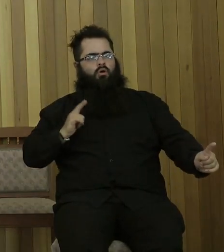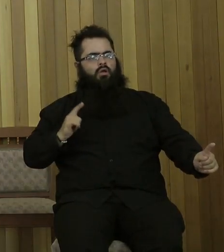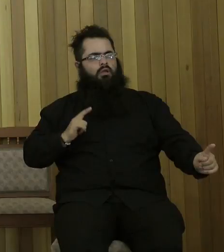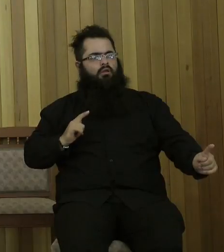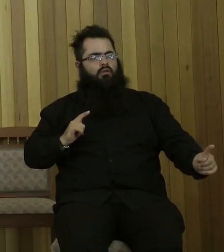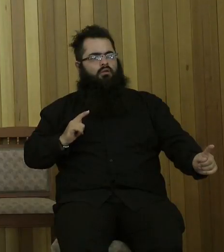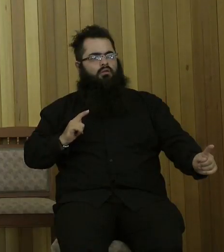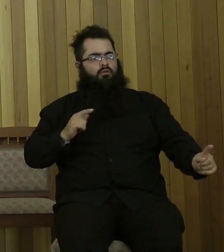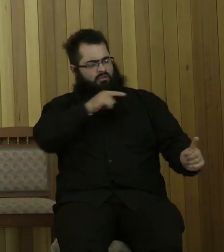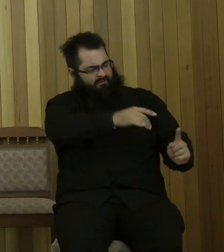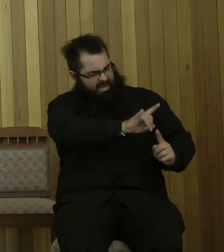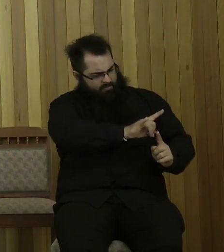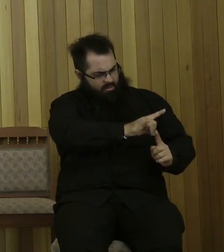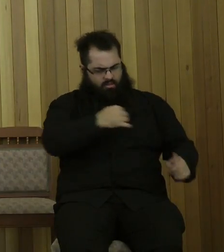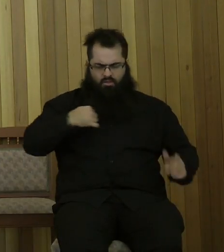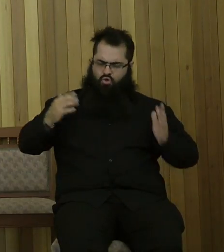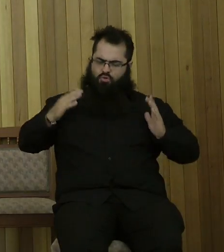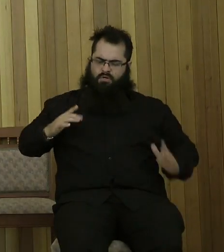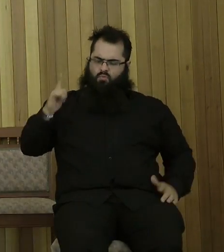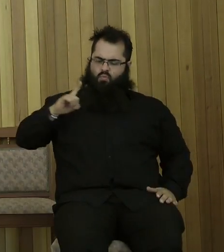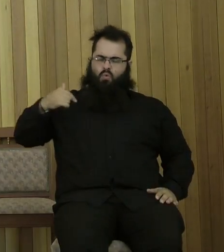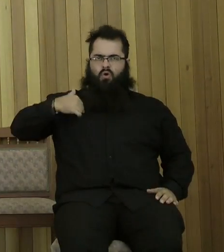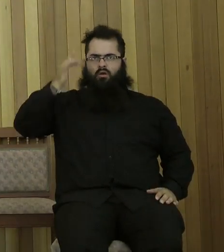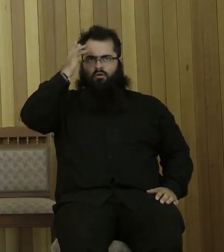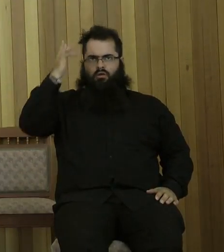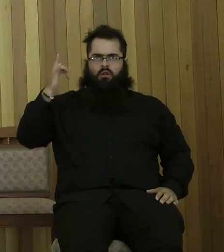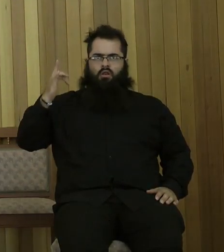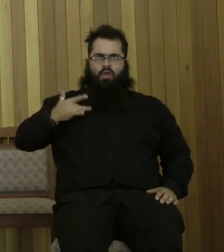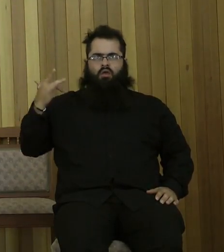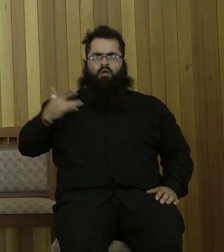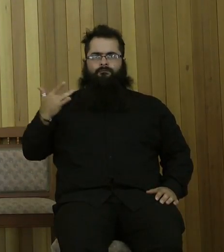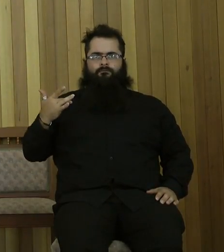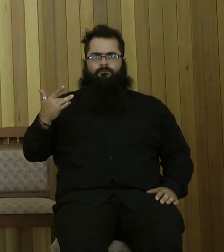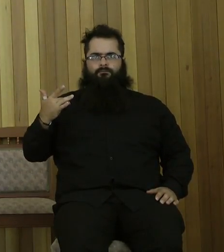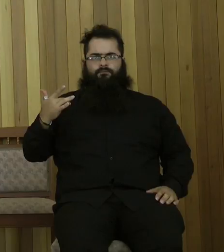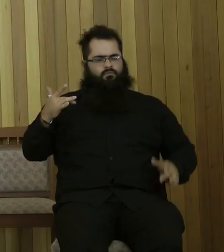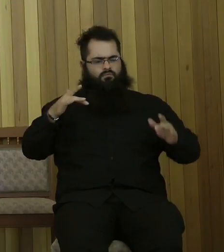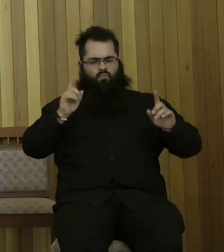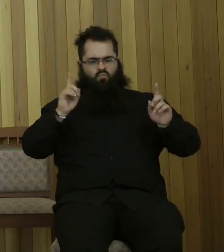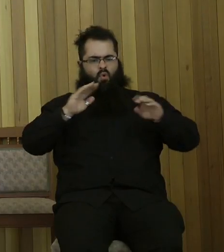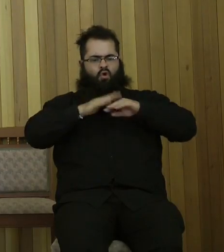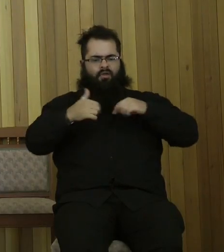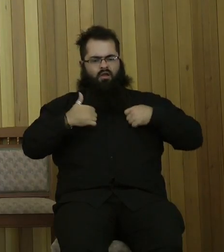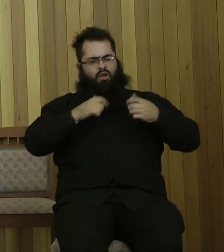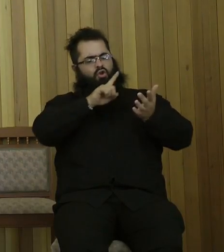are we so different from animals? Why am I alive? What is life all about? And I asked myself one night,